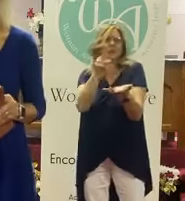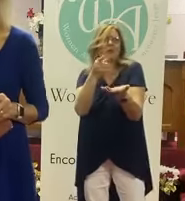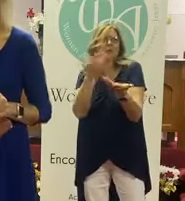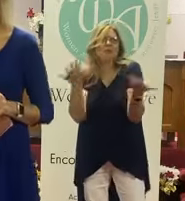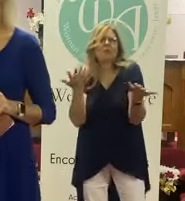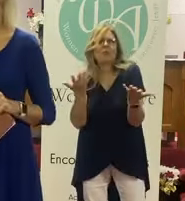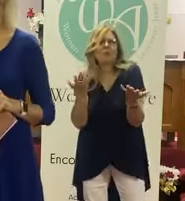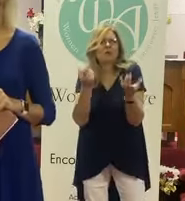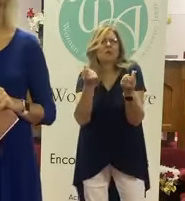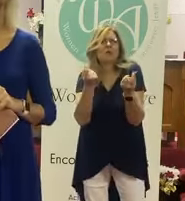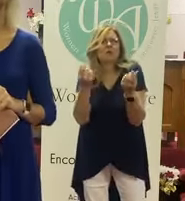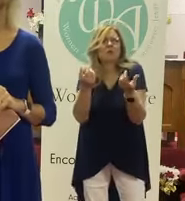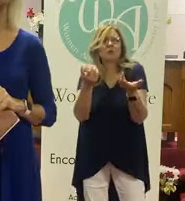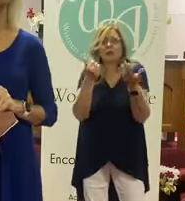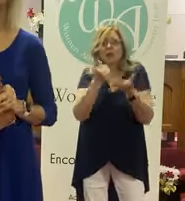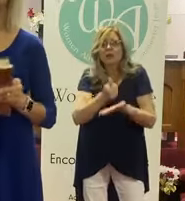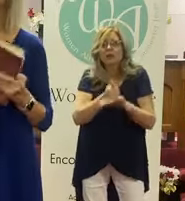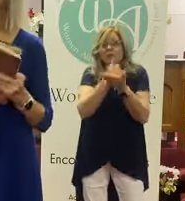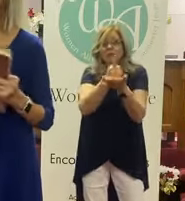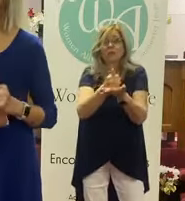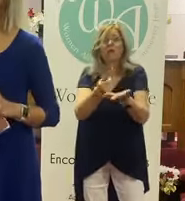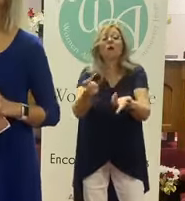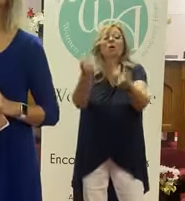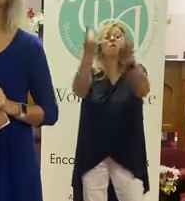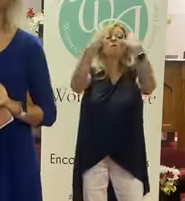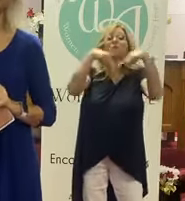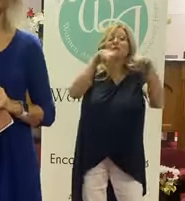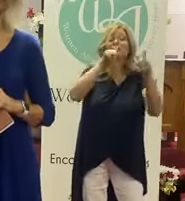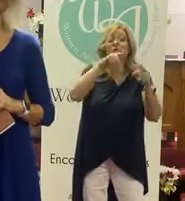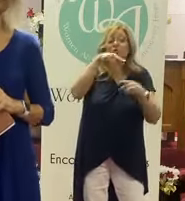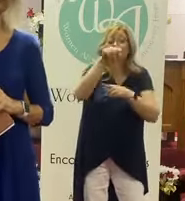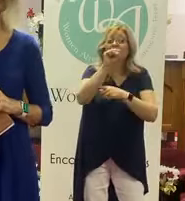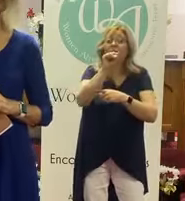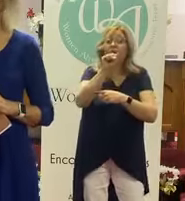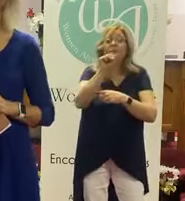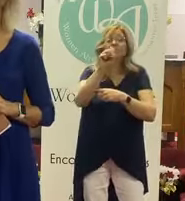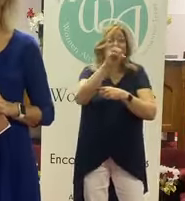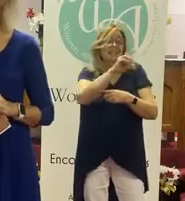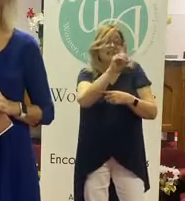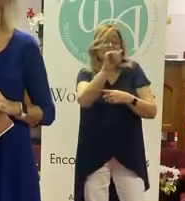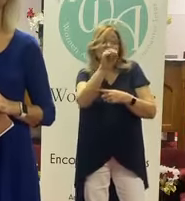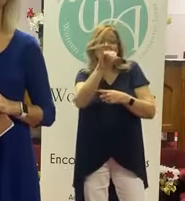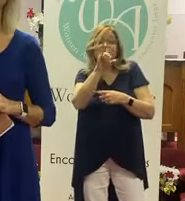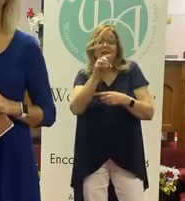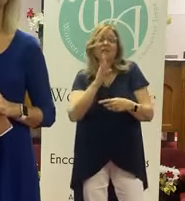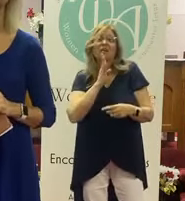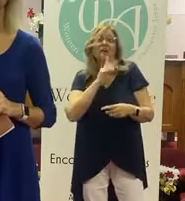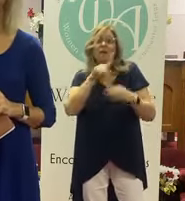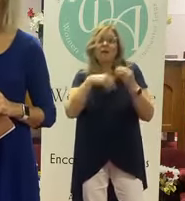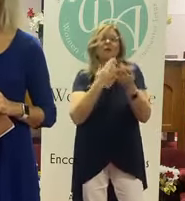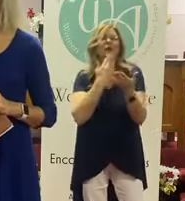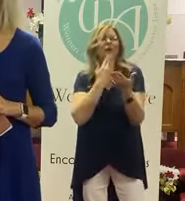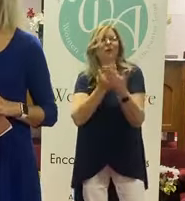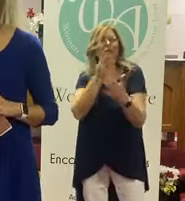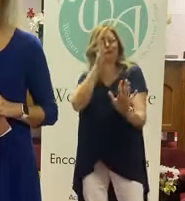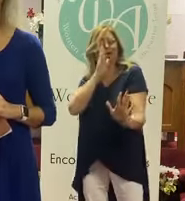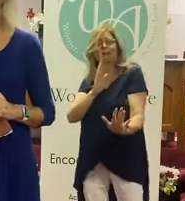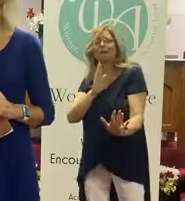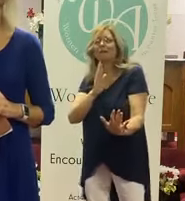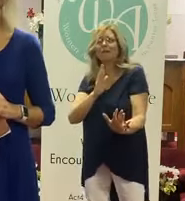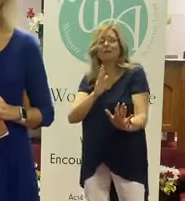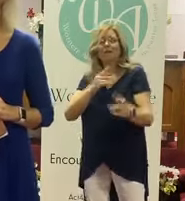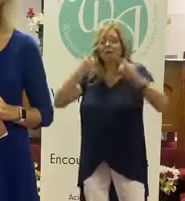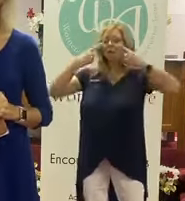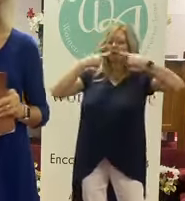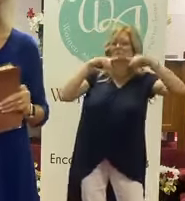that works? Again, I go back to the Psalms and many times David just starts talking about the goodness of God. He